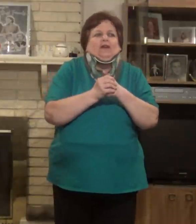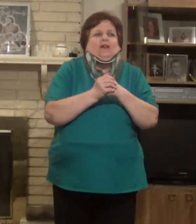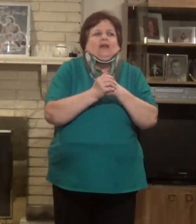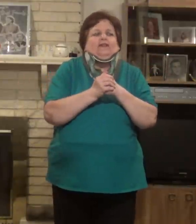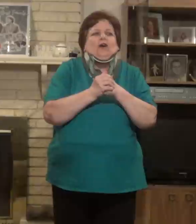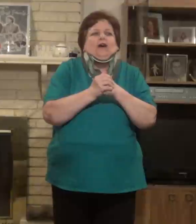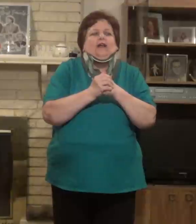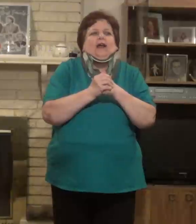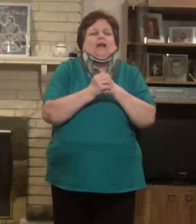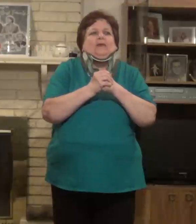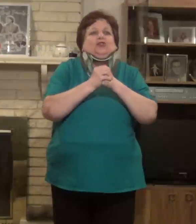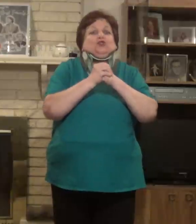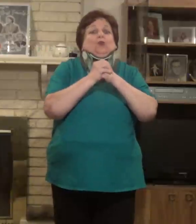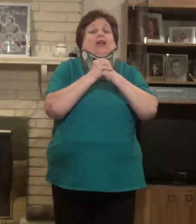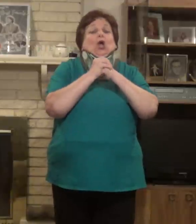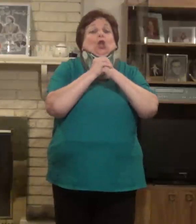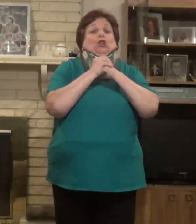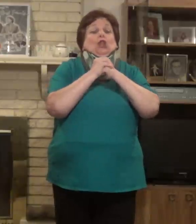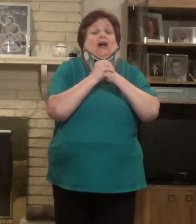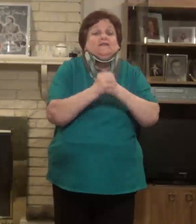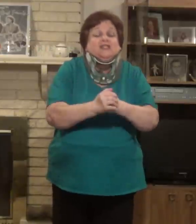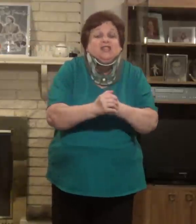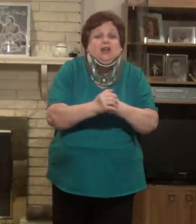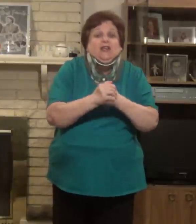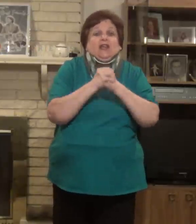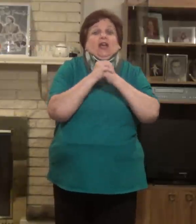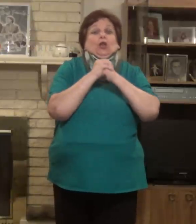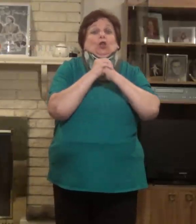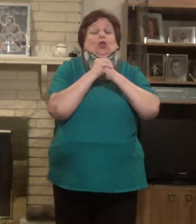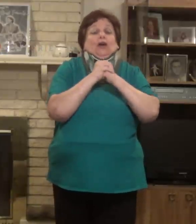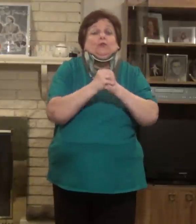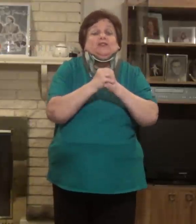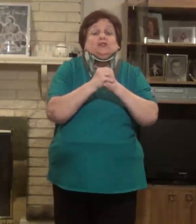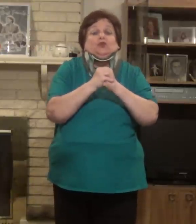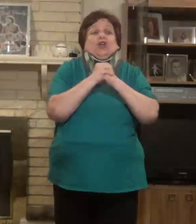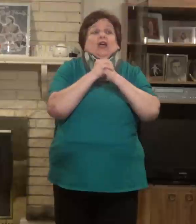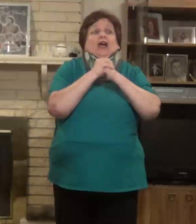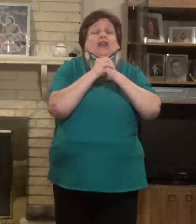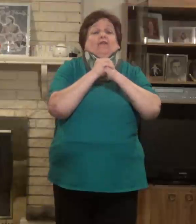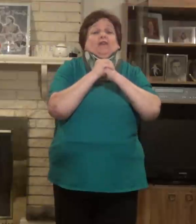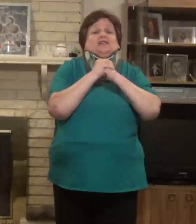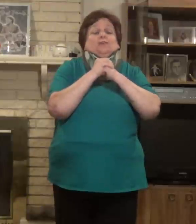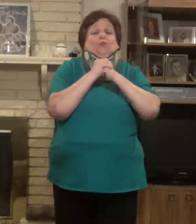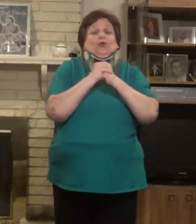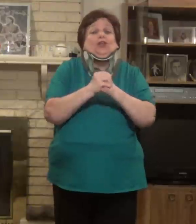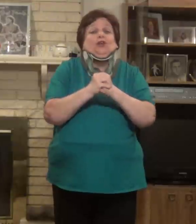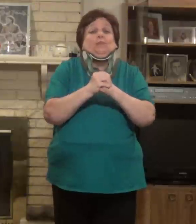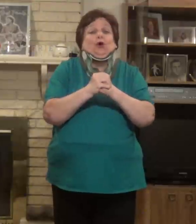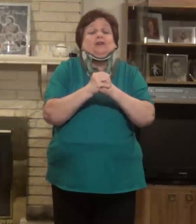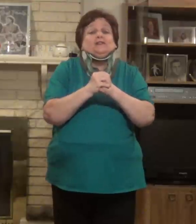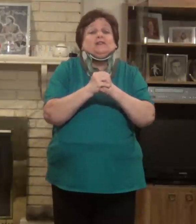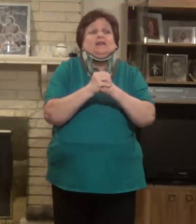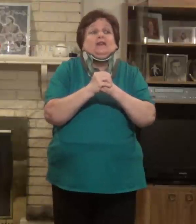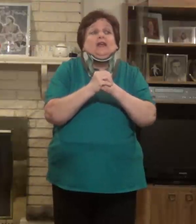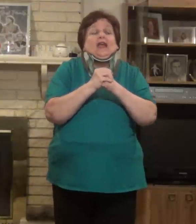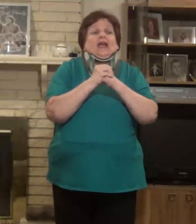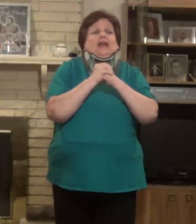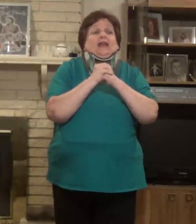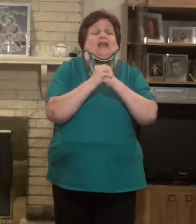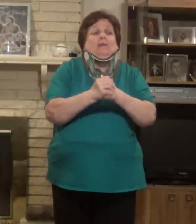it a lot of thought. I've been doing a lot of studying and a lot of research. And I've read some really good books. And I came